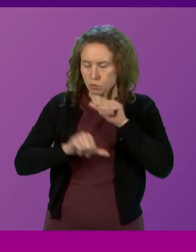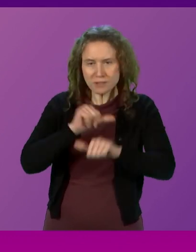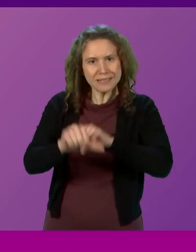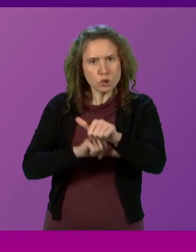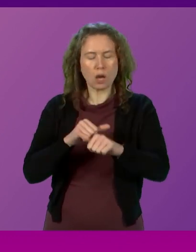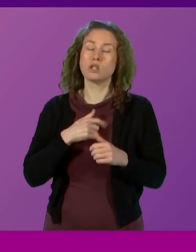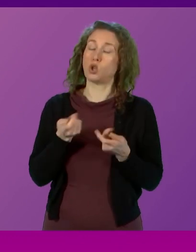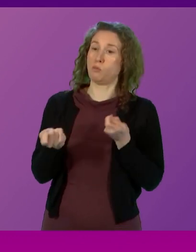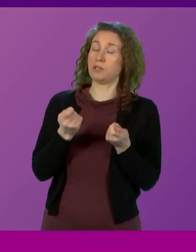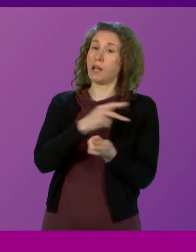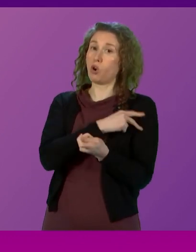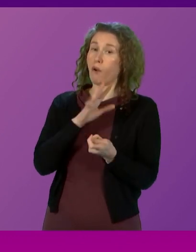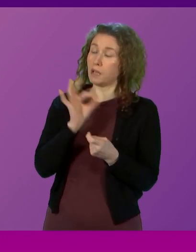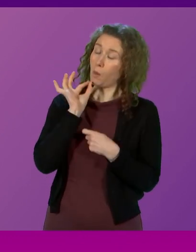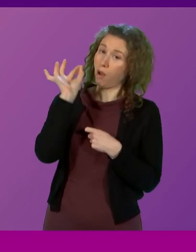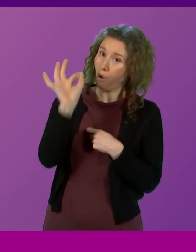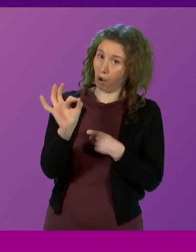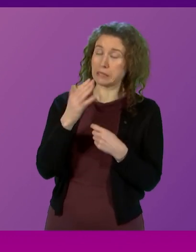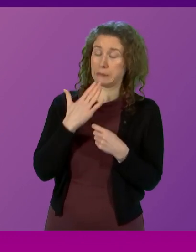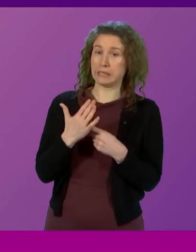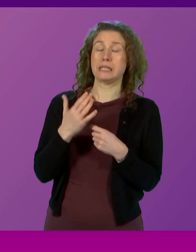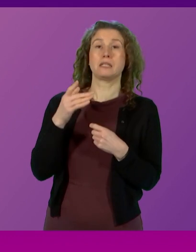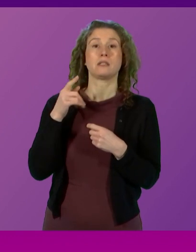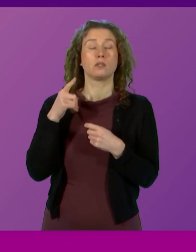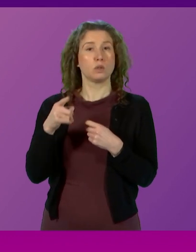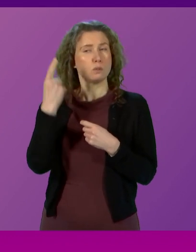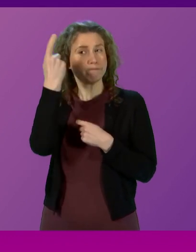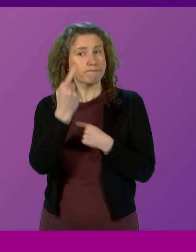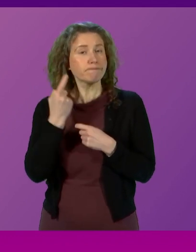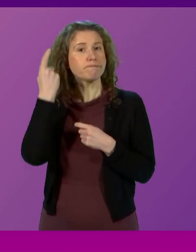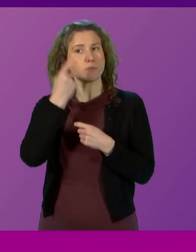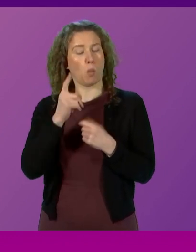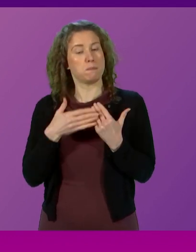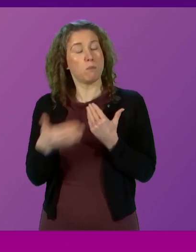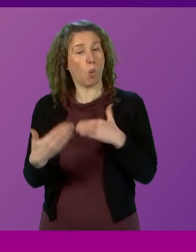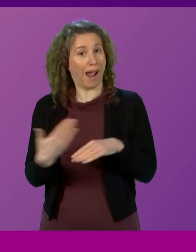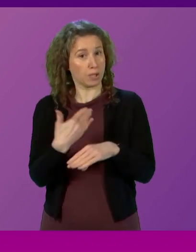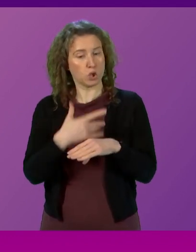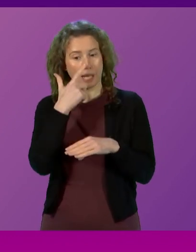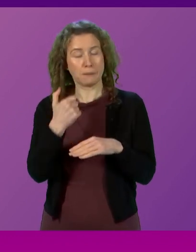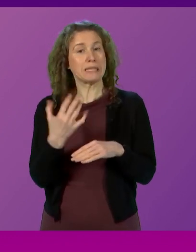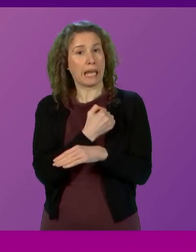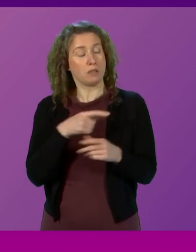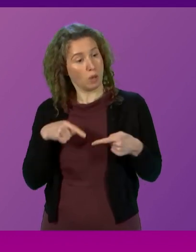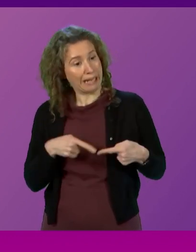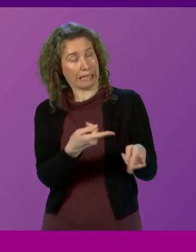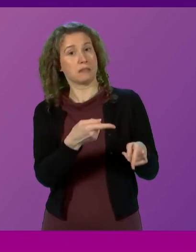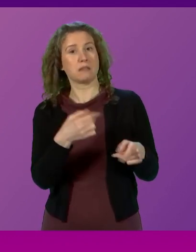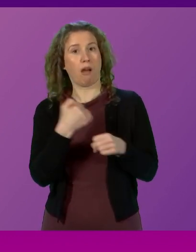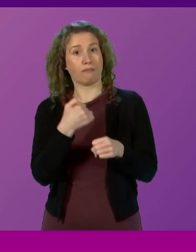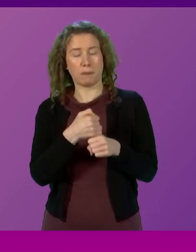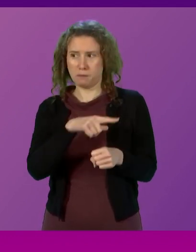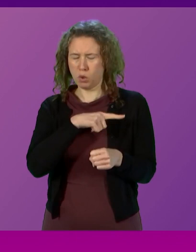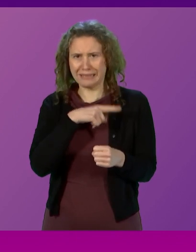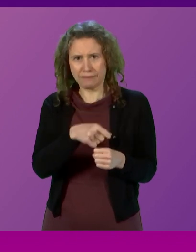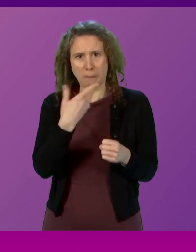Presiding Officer, and I would ask you, if you would, to consider what further action might be taken against the Government in light of this further